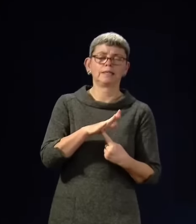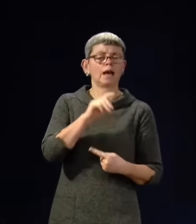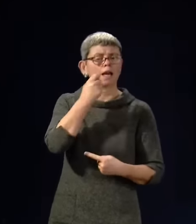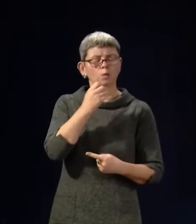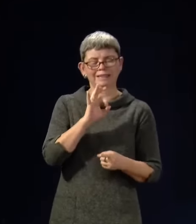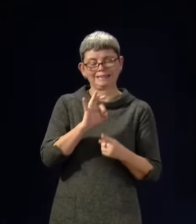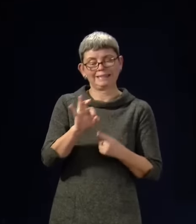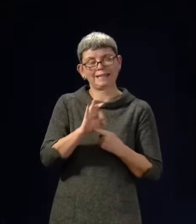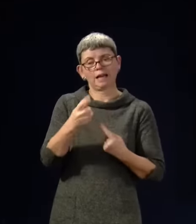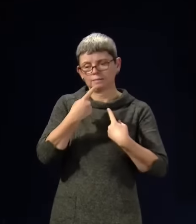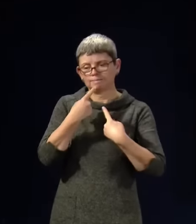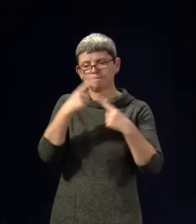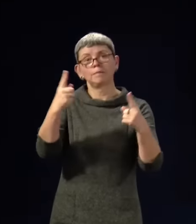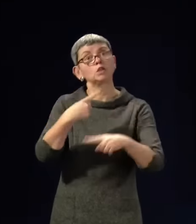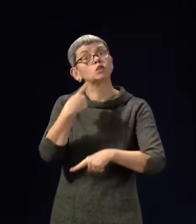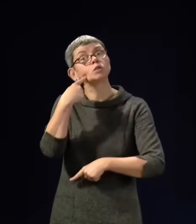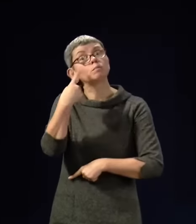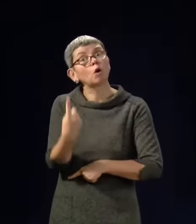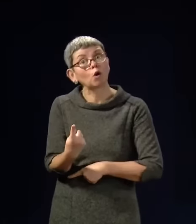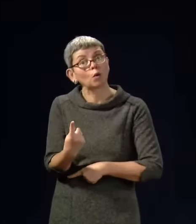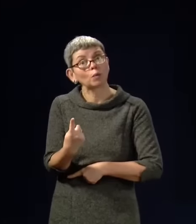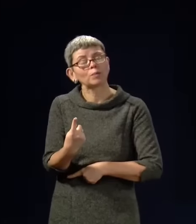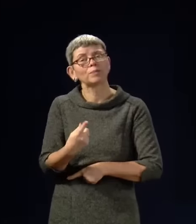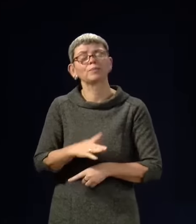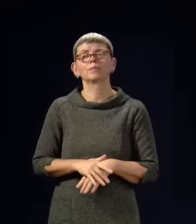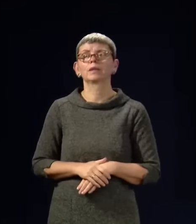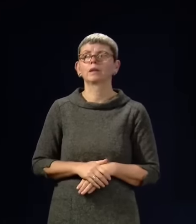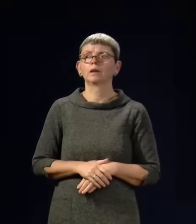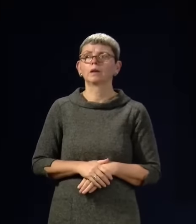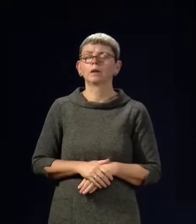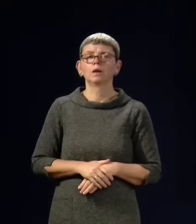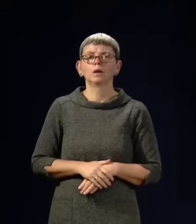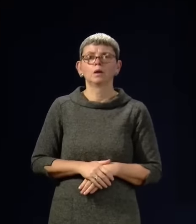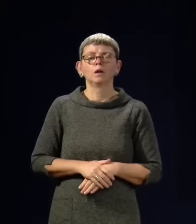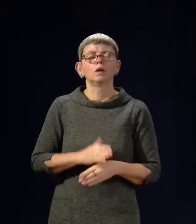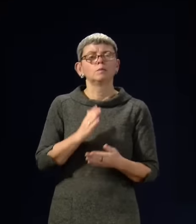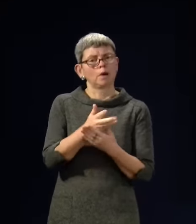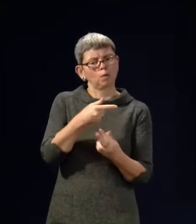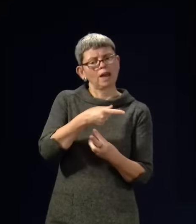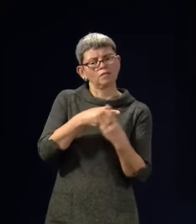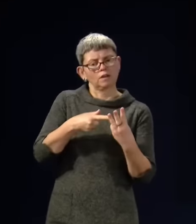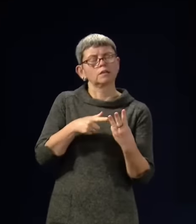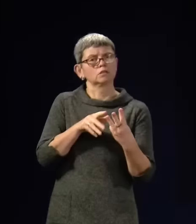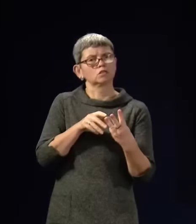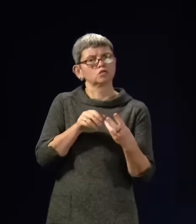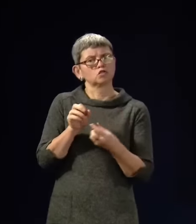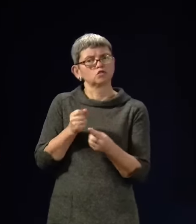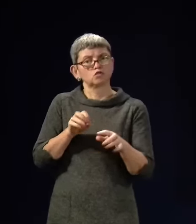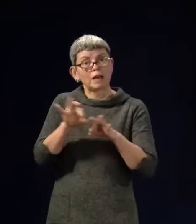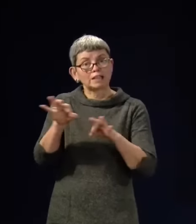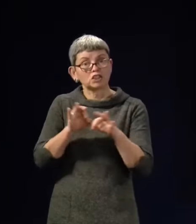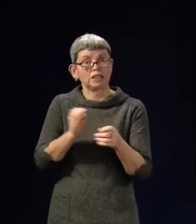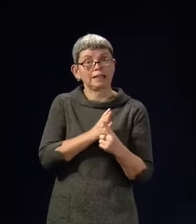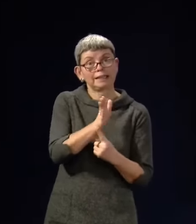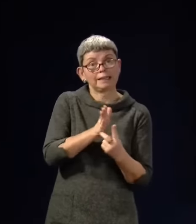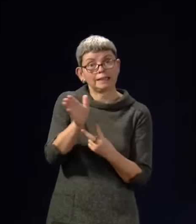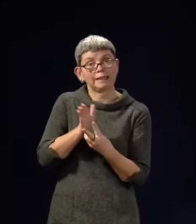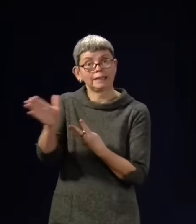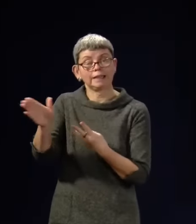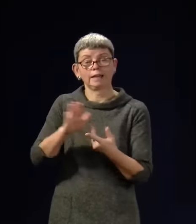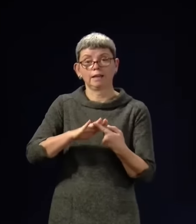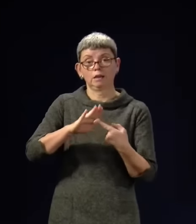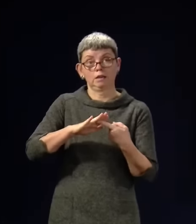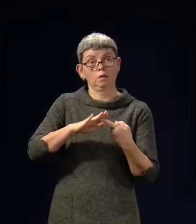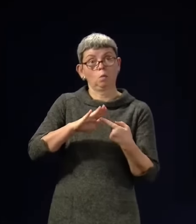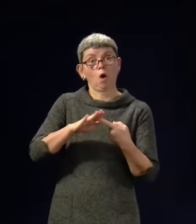tomorrow will be part of that. will recruit this three-pronged strategy we have for that. One is the pipeline. So making sure that we